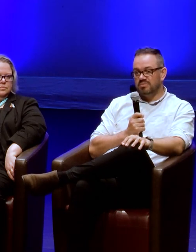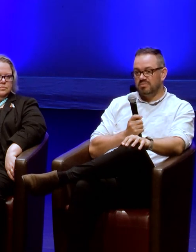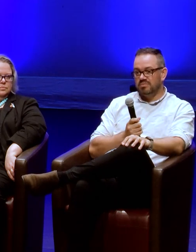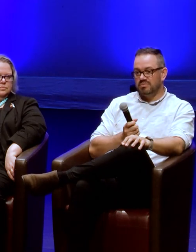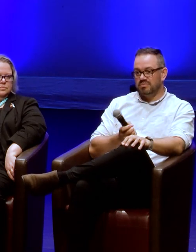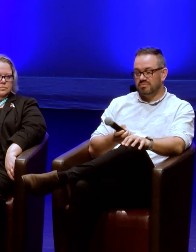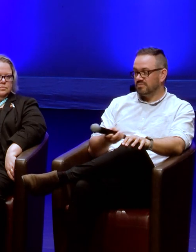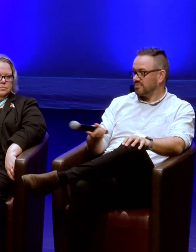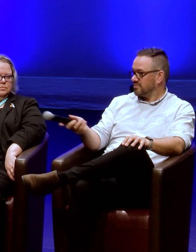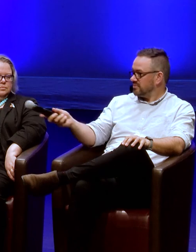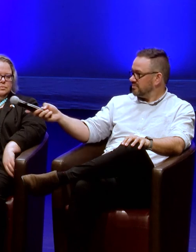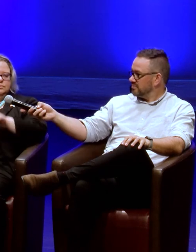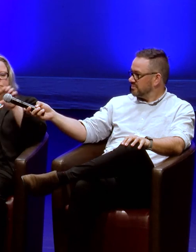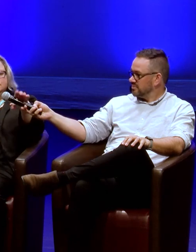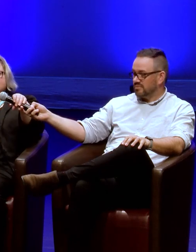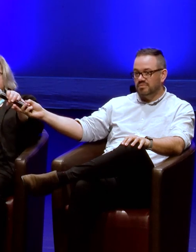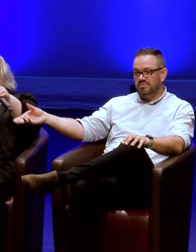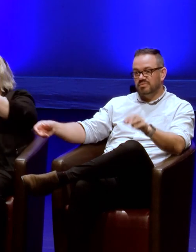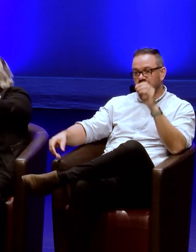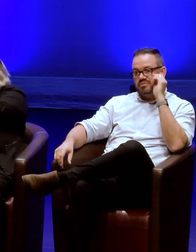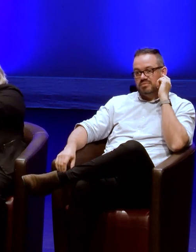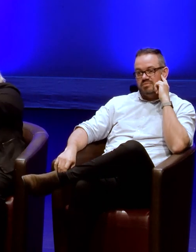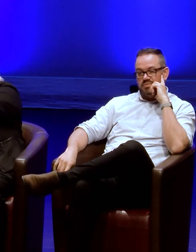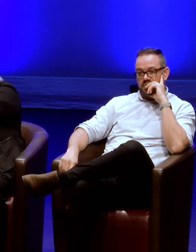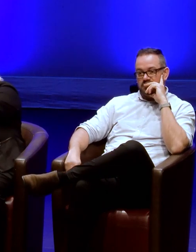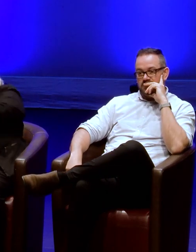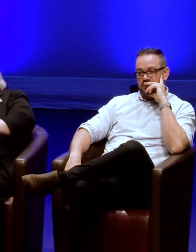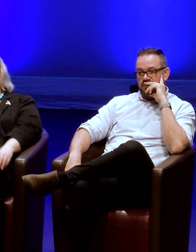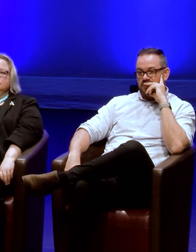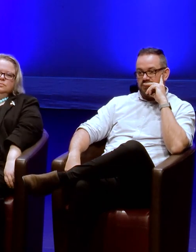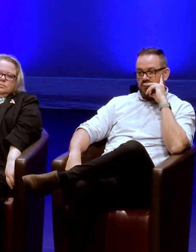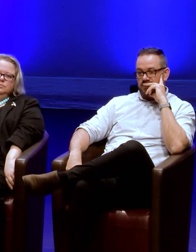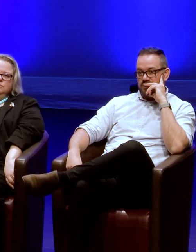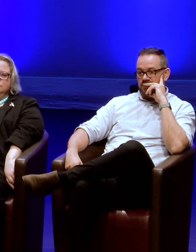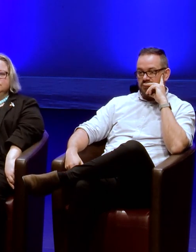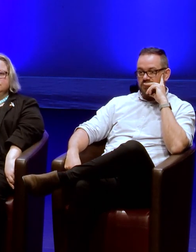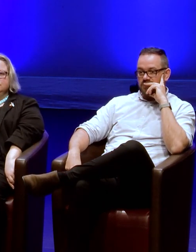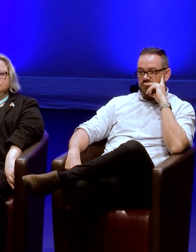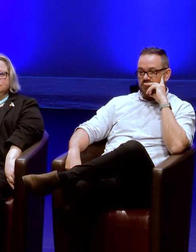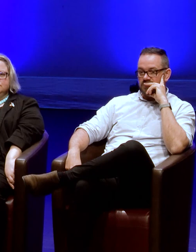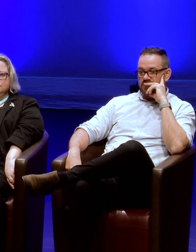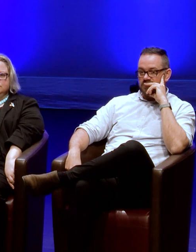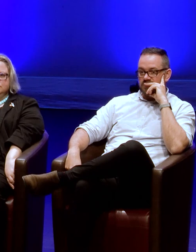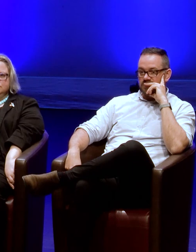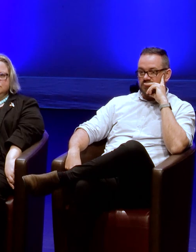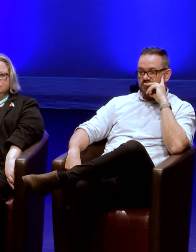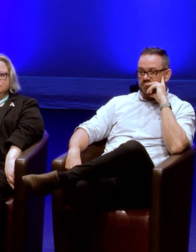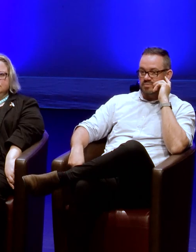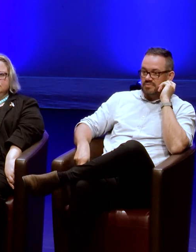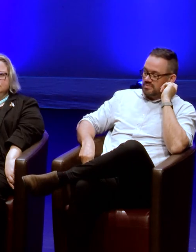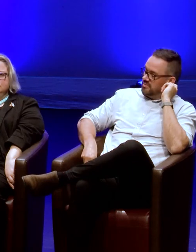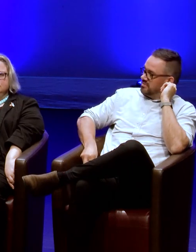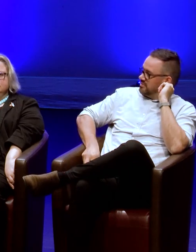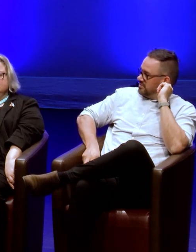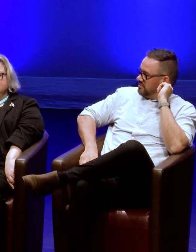Yeah, cool. Thank you. Yeah, it sort of relates to the ATL project as well. Like how are you pushing that outside